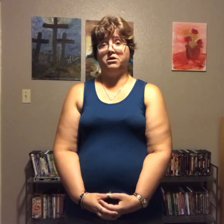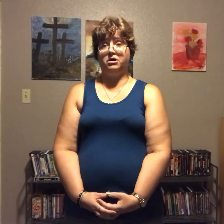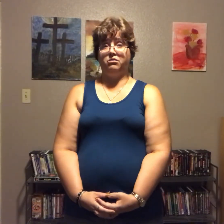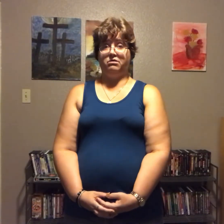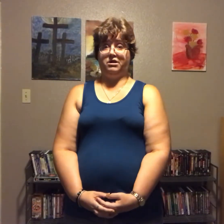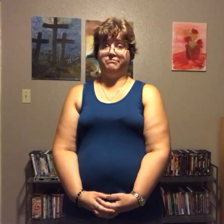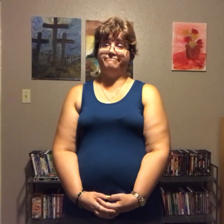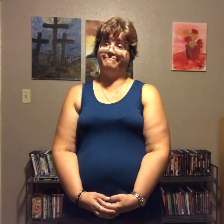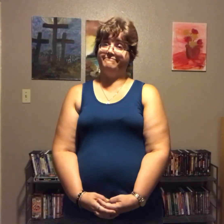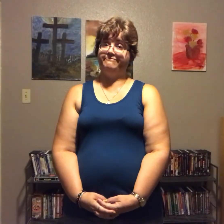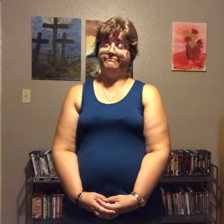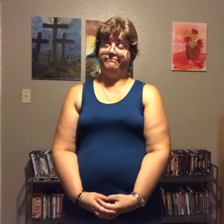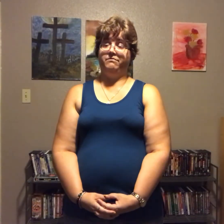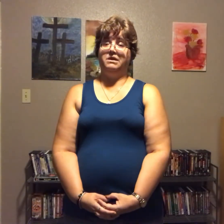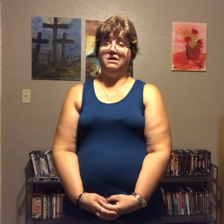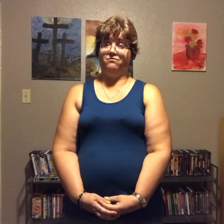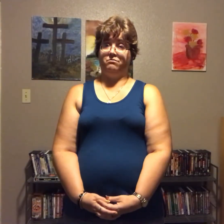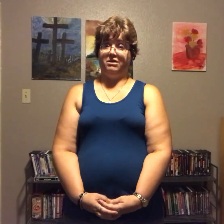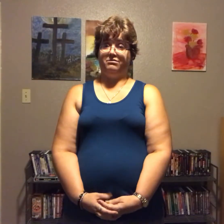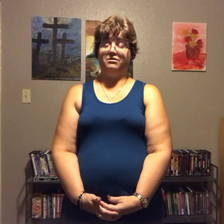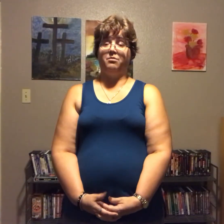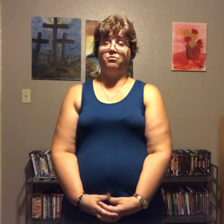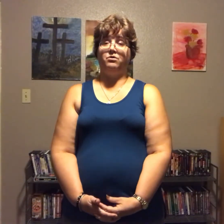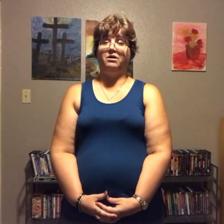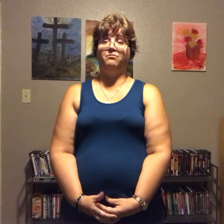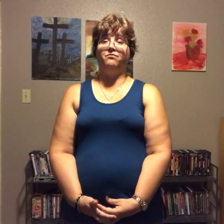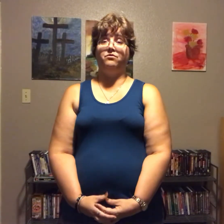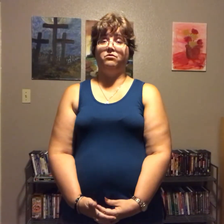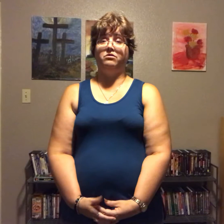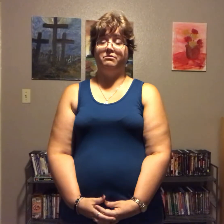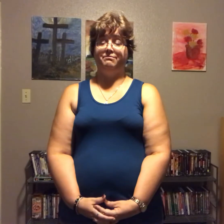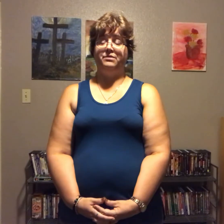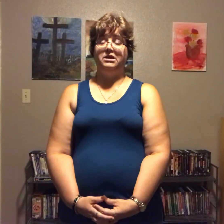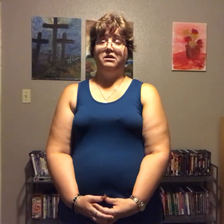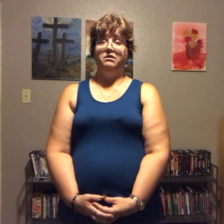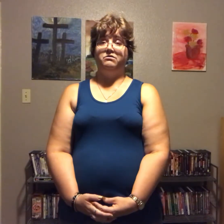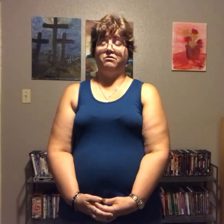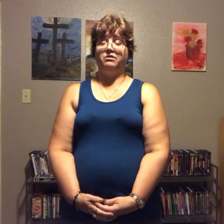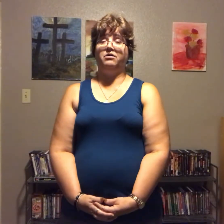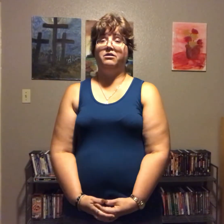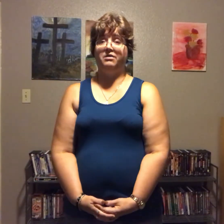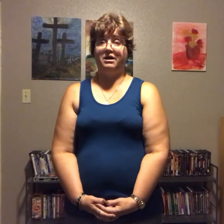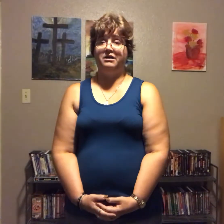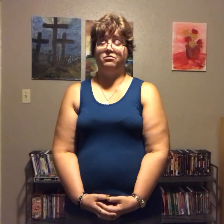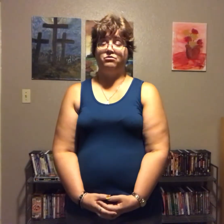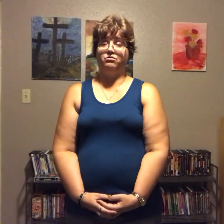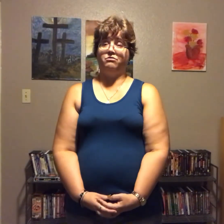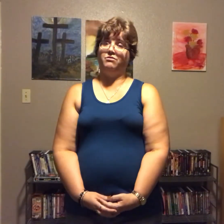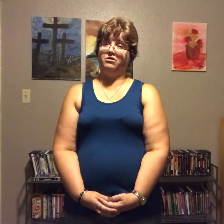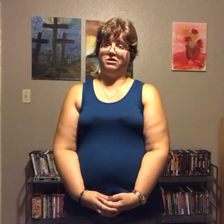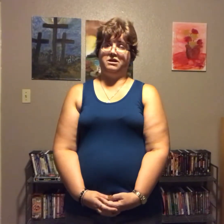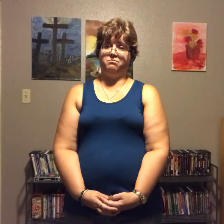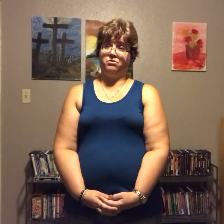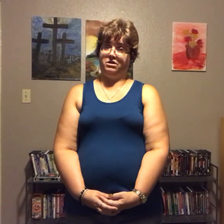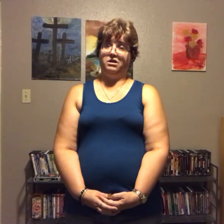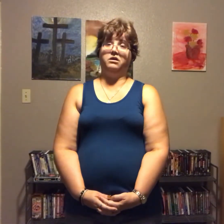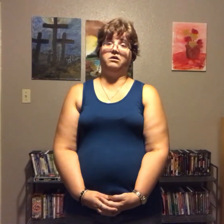hungry and for me to stop when I'm full so that then I don't turn around and keep on eating